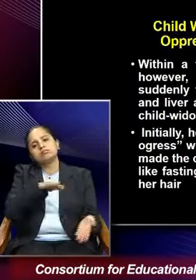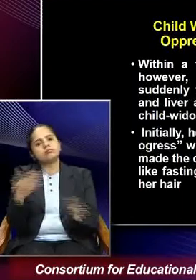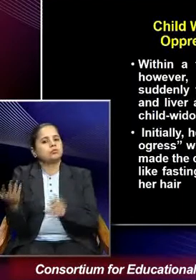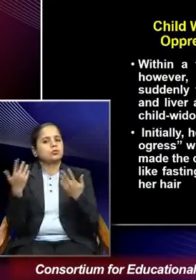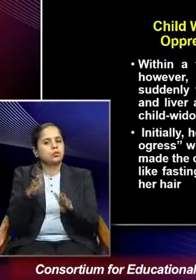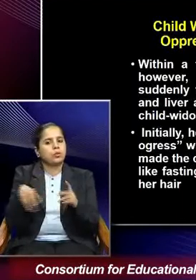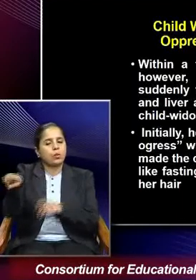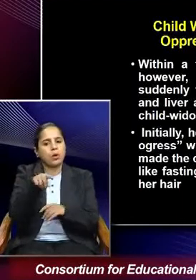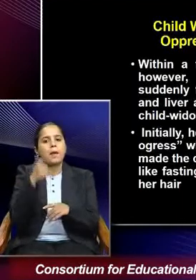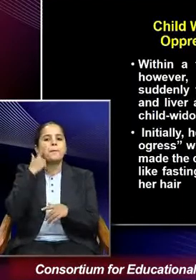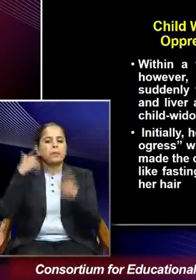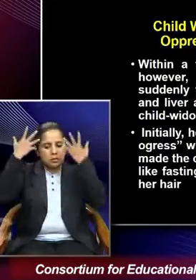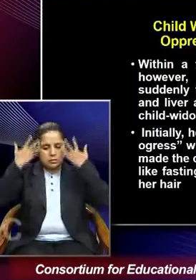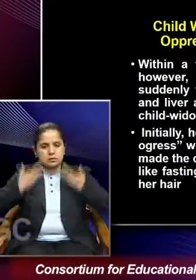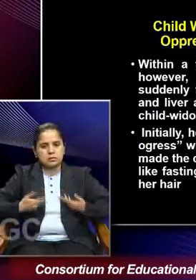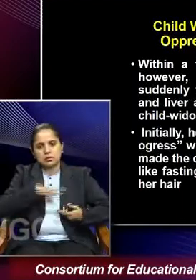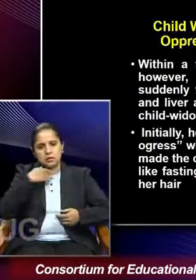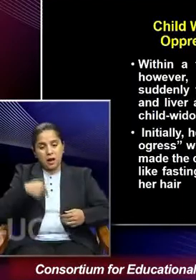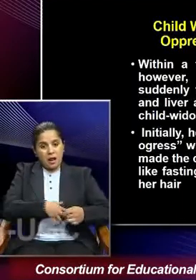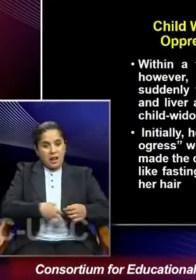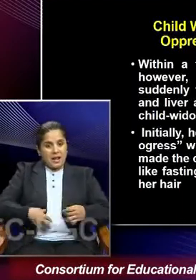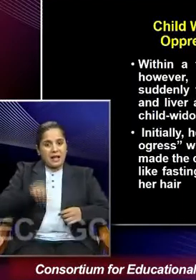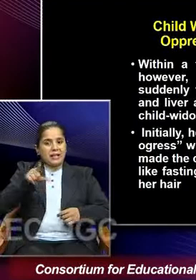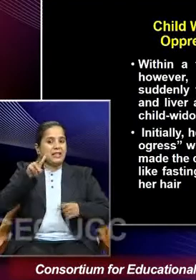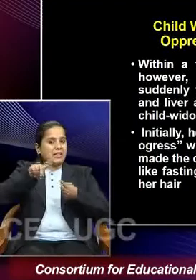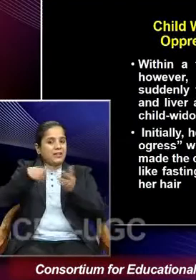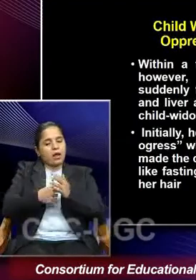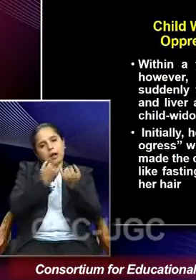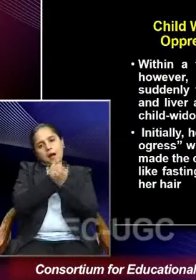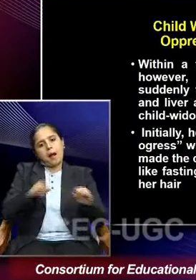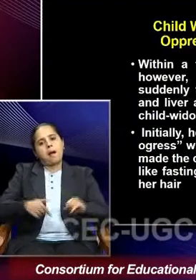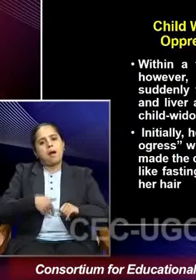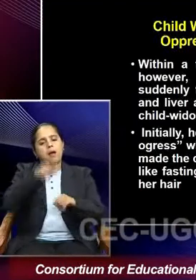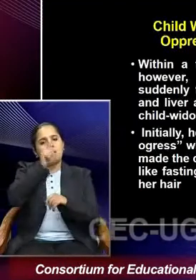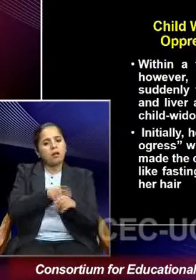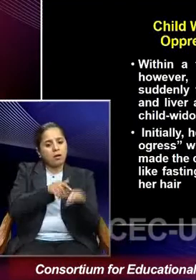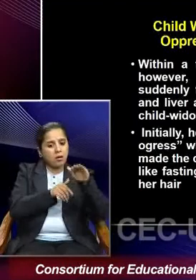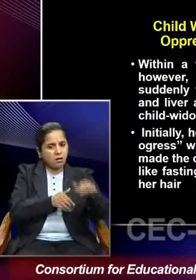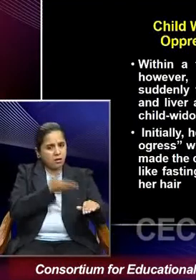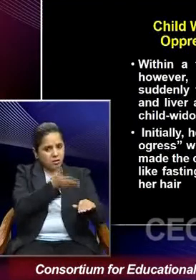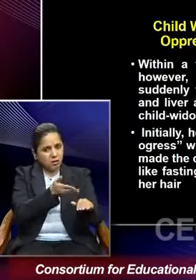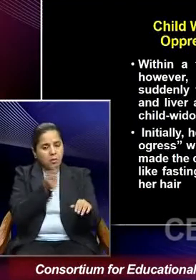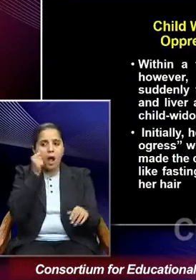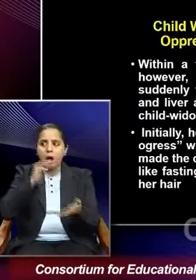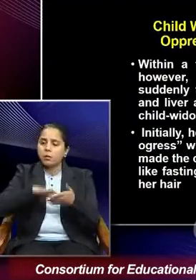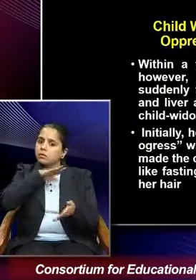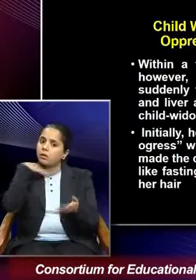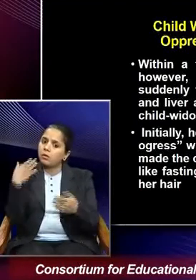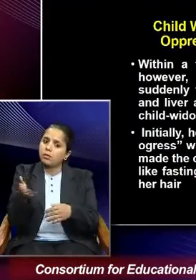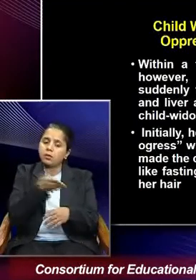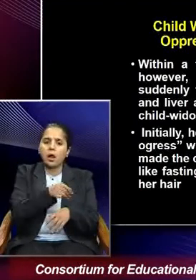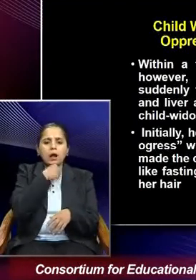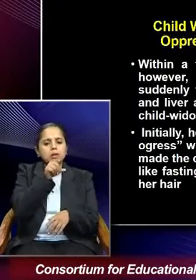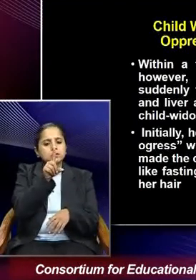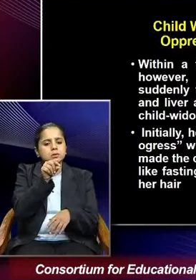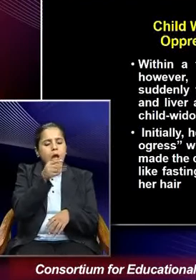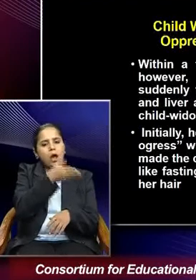pneumonia and liver abscess, leaving Haima Bhatti a child widow at the age of 10.